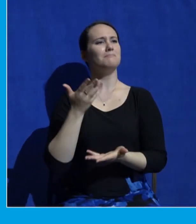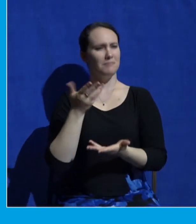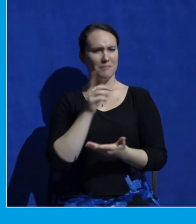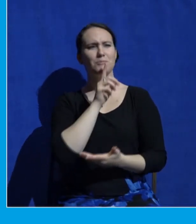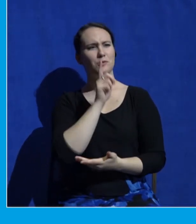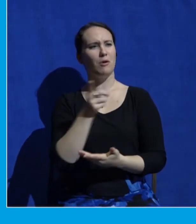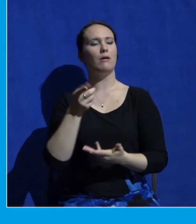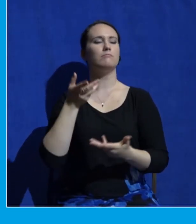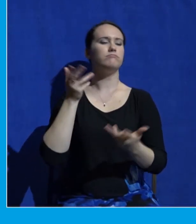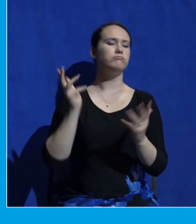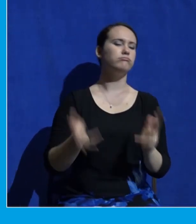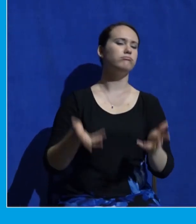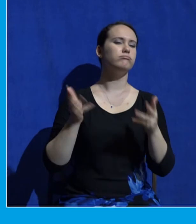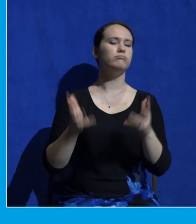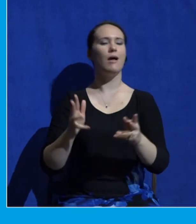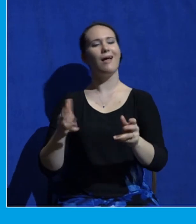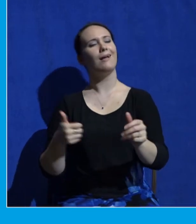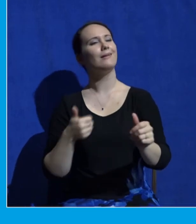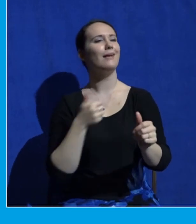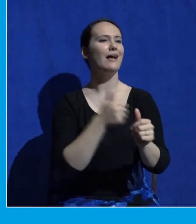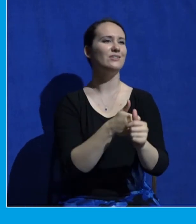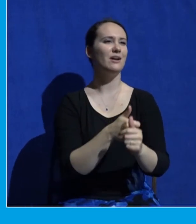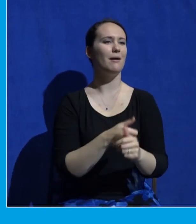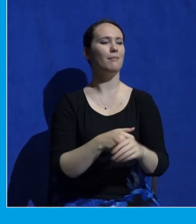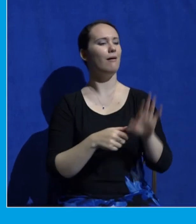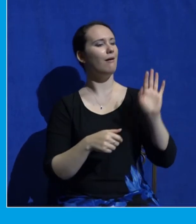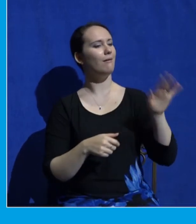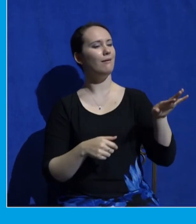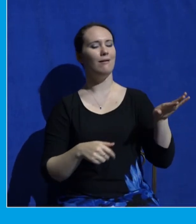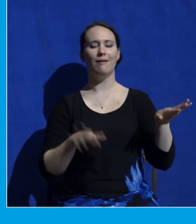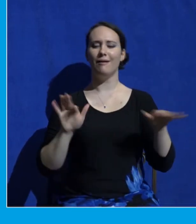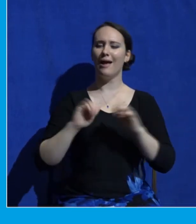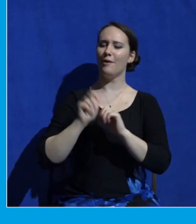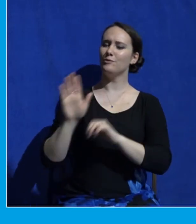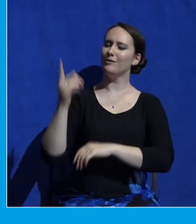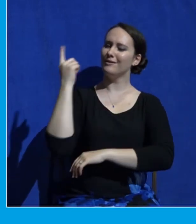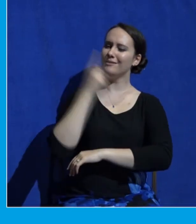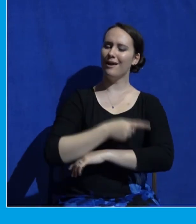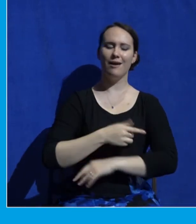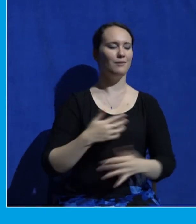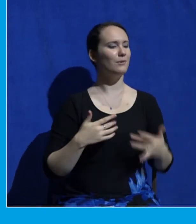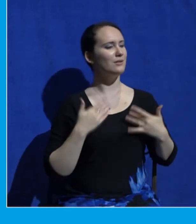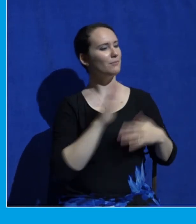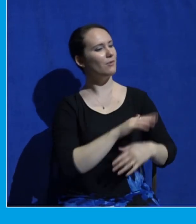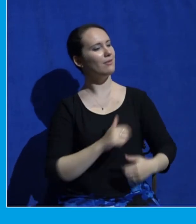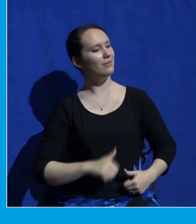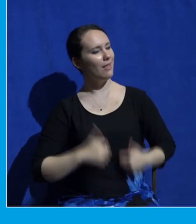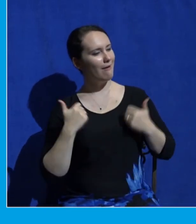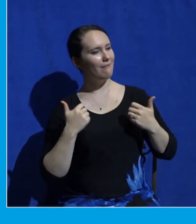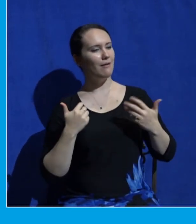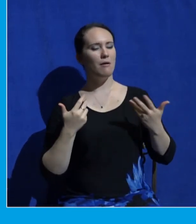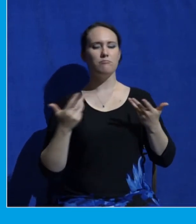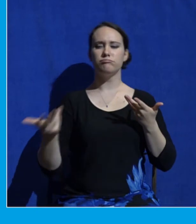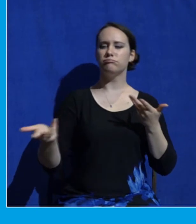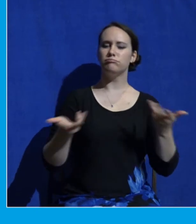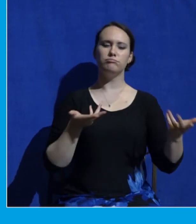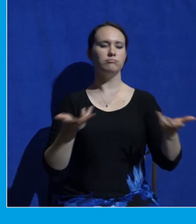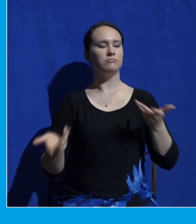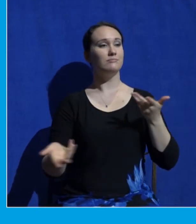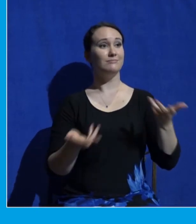since Moses' day, since Elijah's day, what's going on in Jesus' day. There's a lot of things they could